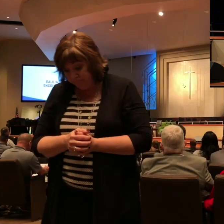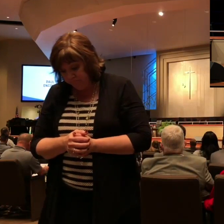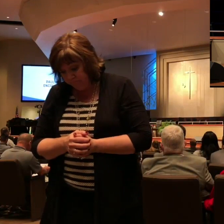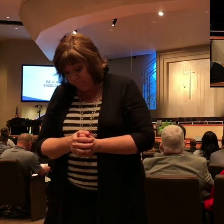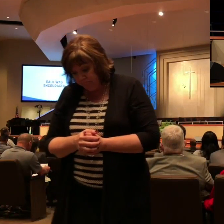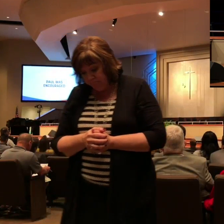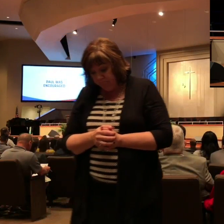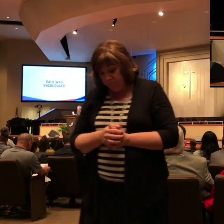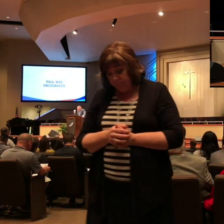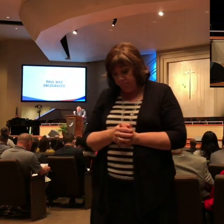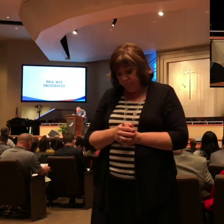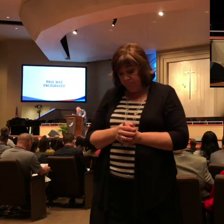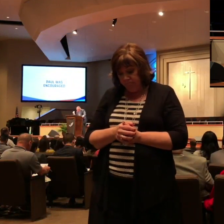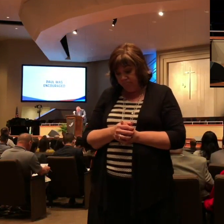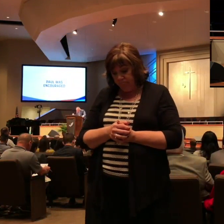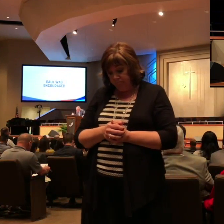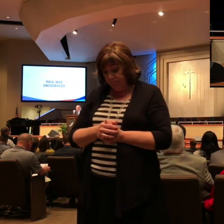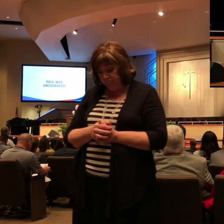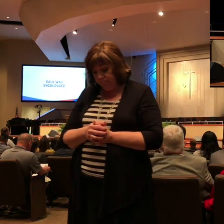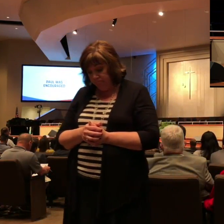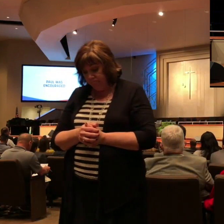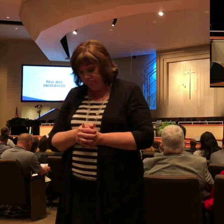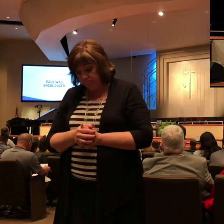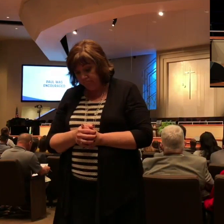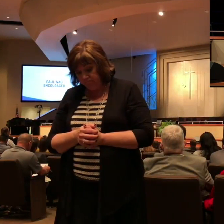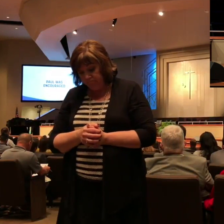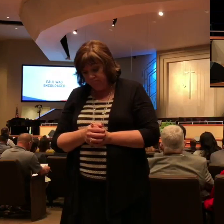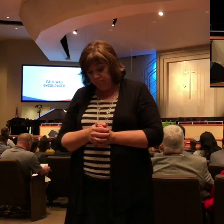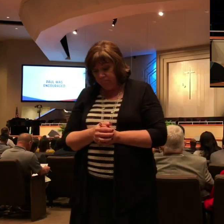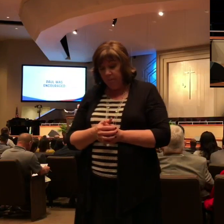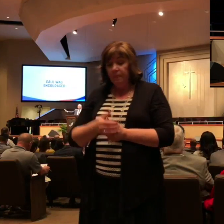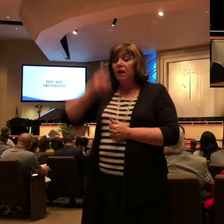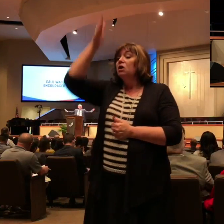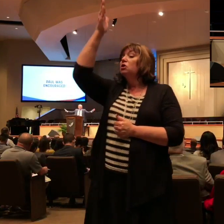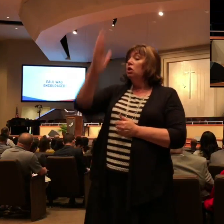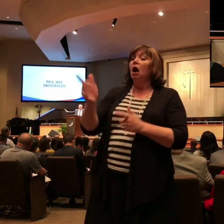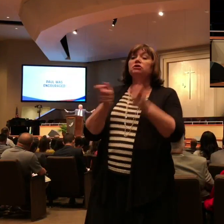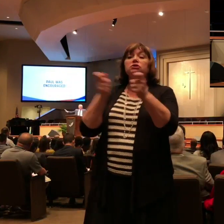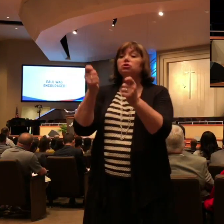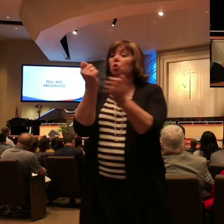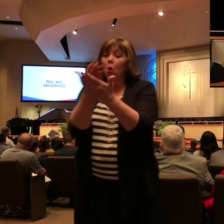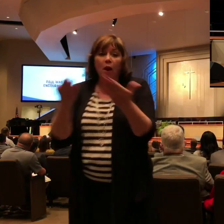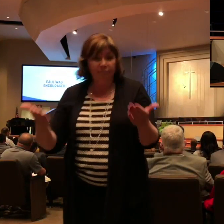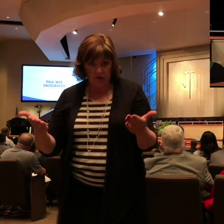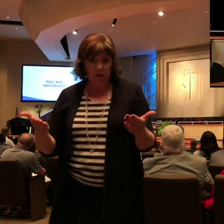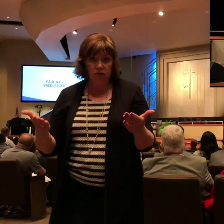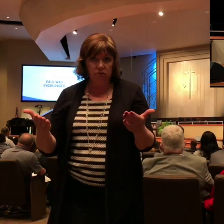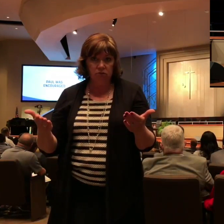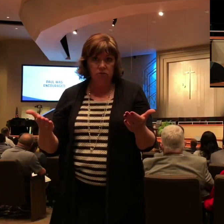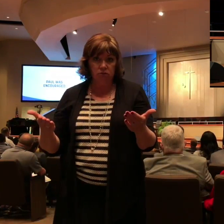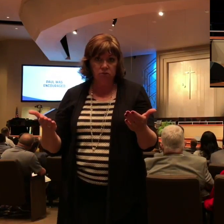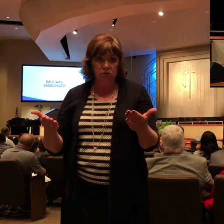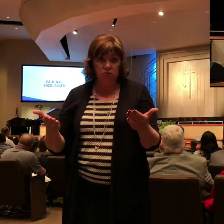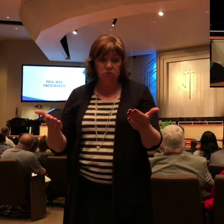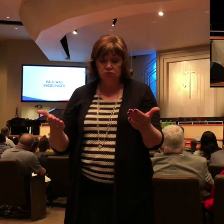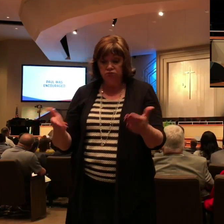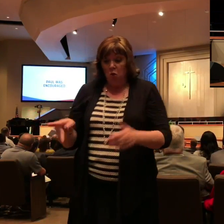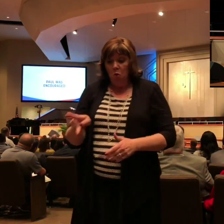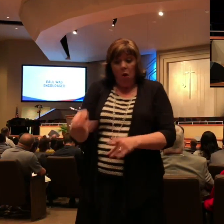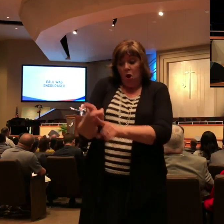whence it cometh and whither it goeth. So is everyone that is born of the Spirit. Listen, God is in control of all of that. Paul said, I can't control this,